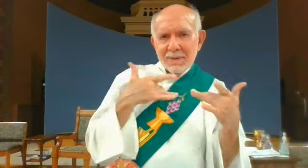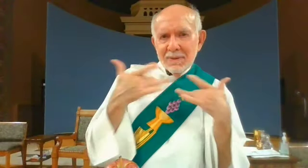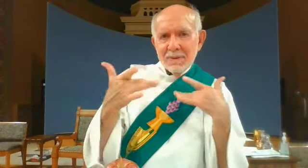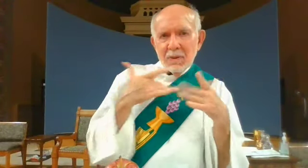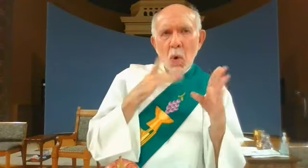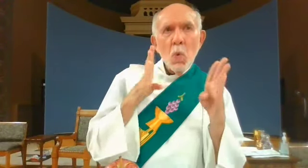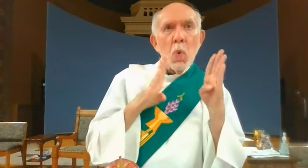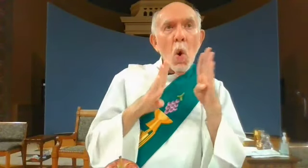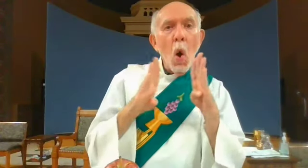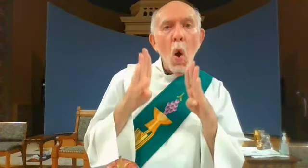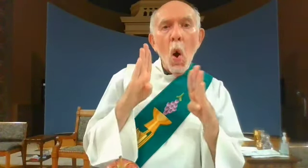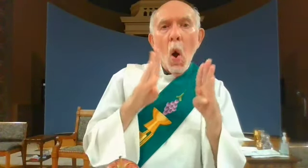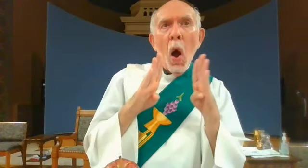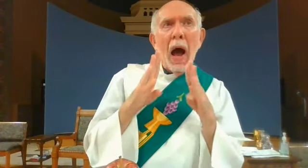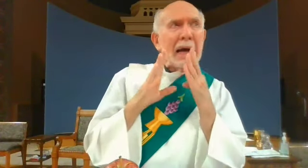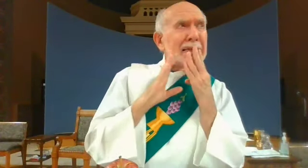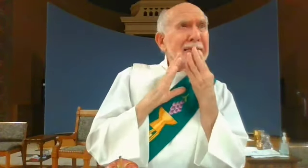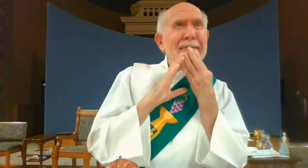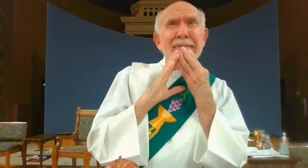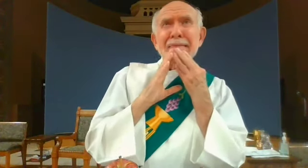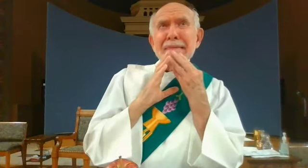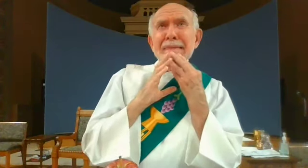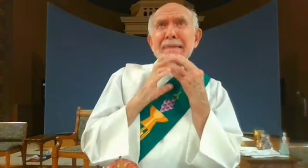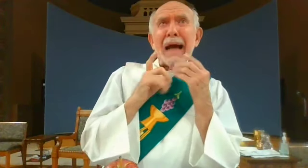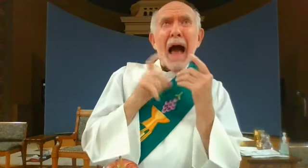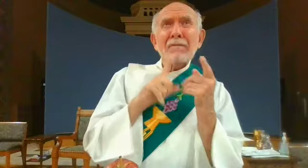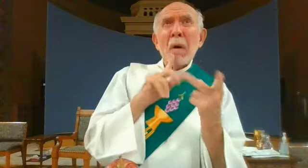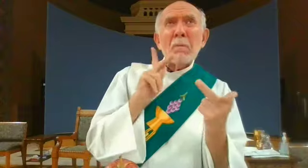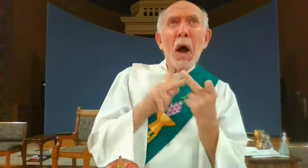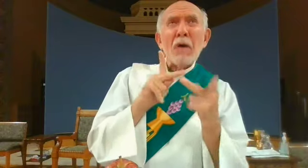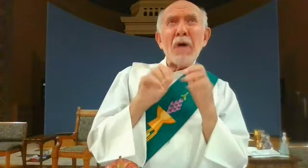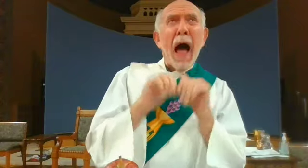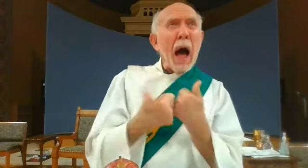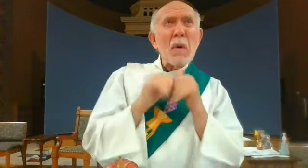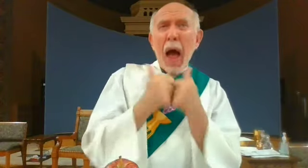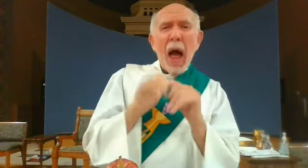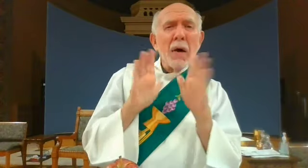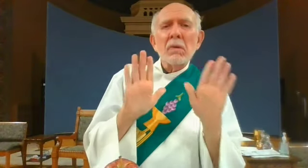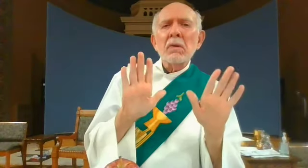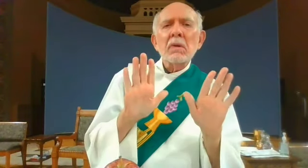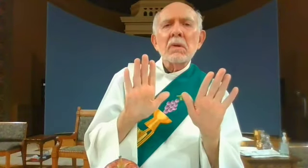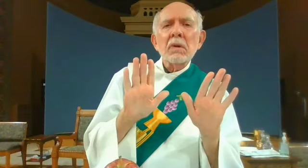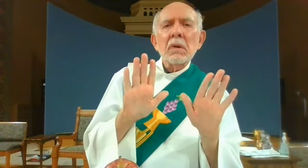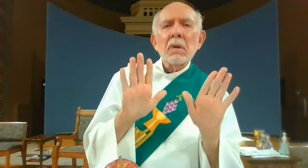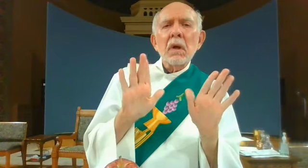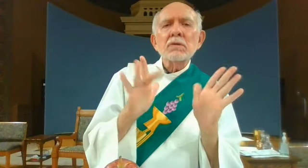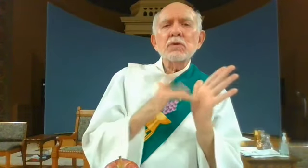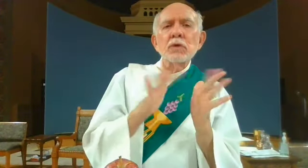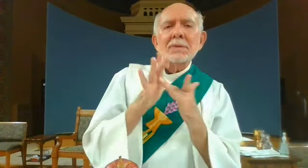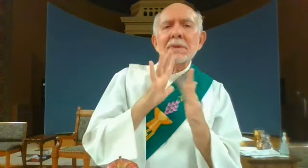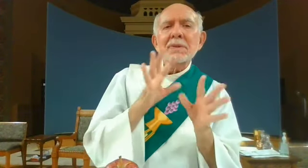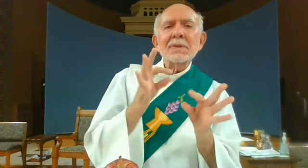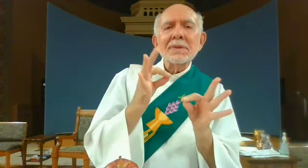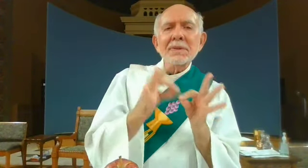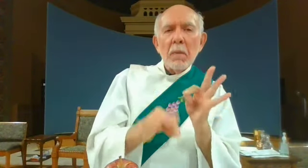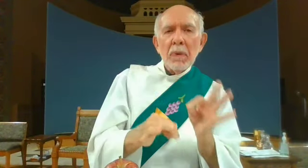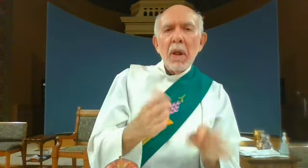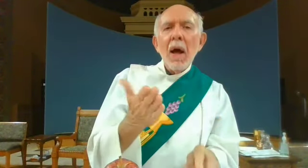anxious don't worry oh but I need to be perfect how do I be perfect Jesus said